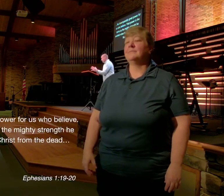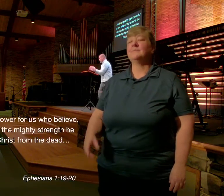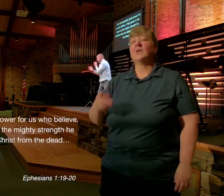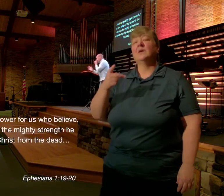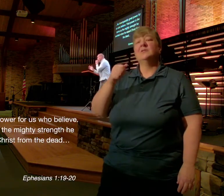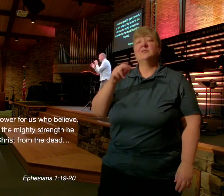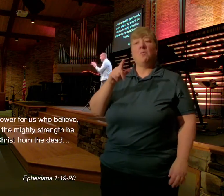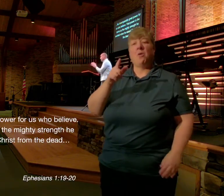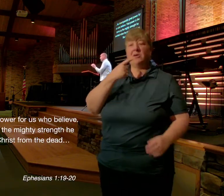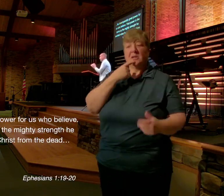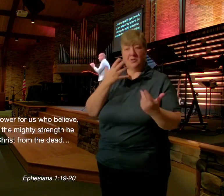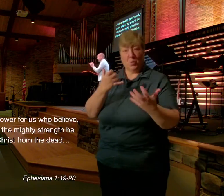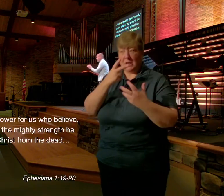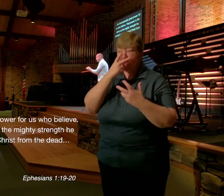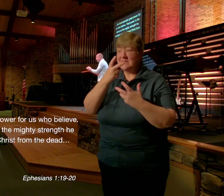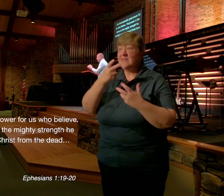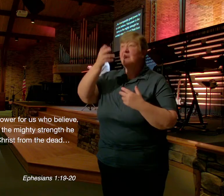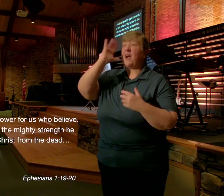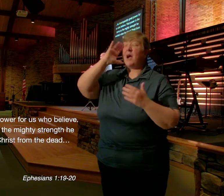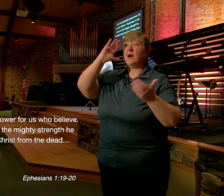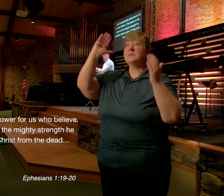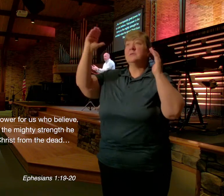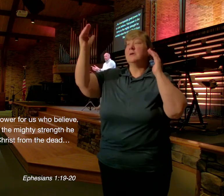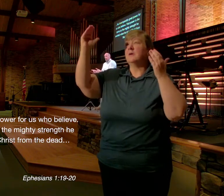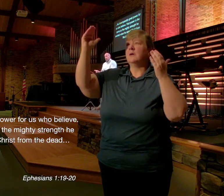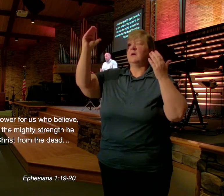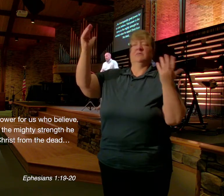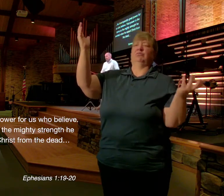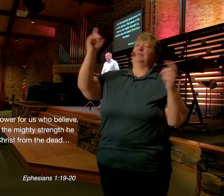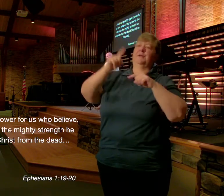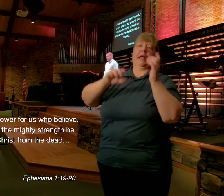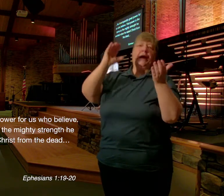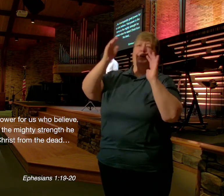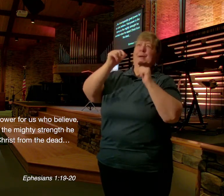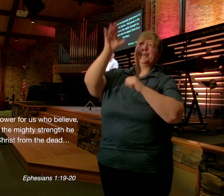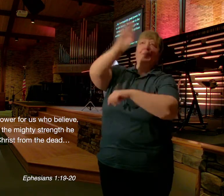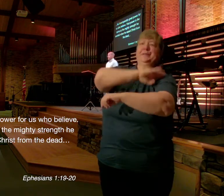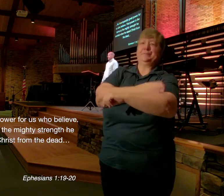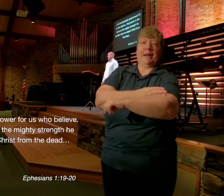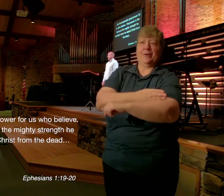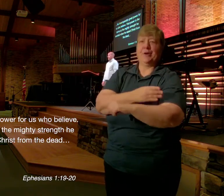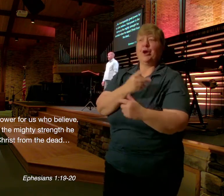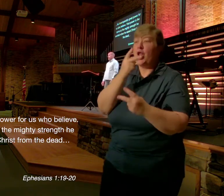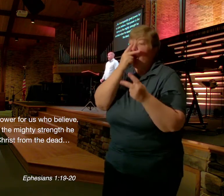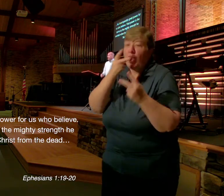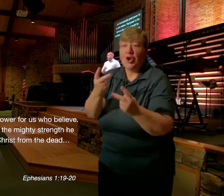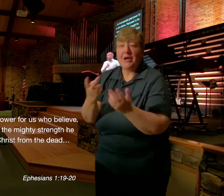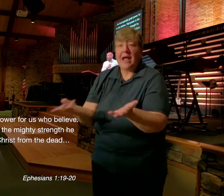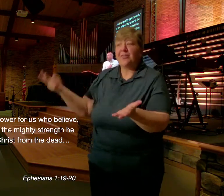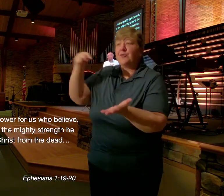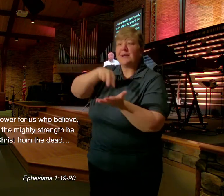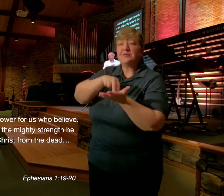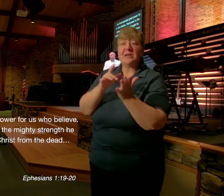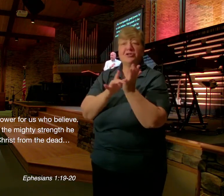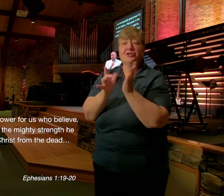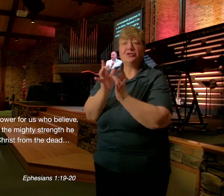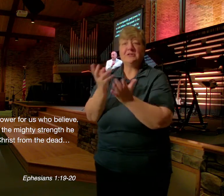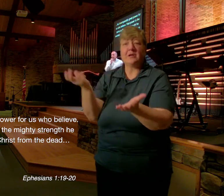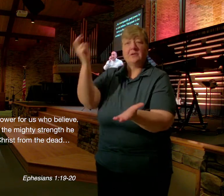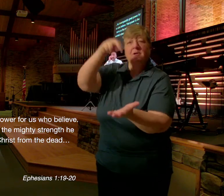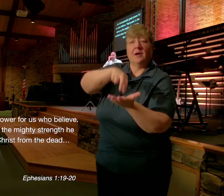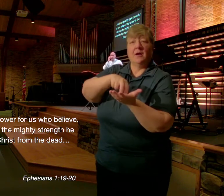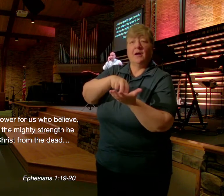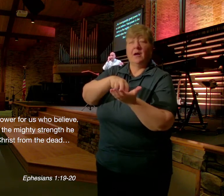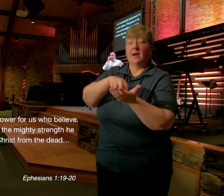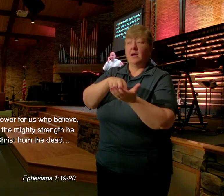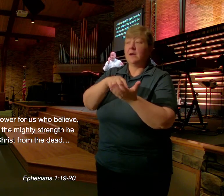See God's Incomparably Great Power Look to The resurrection Of Jesus Isn't it Interesting He doesn't Say you Want